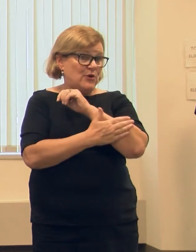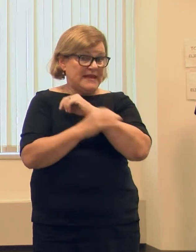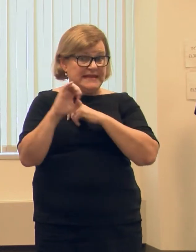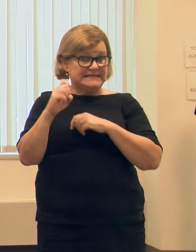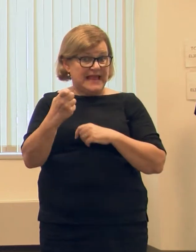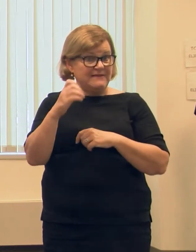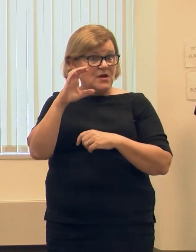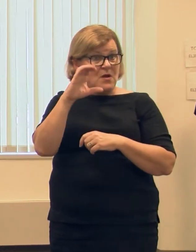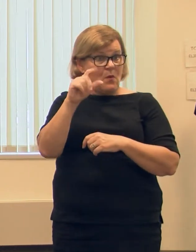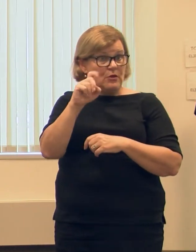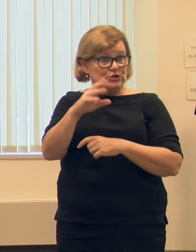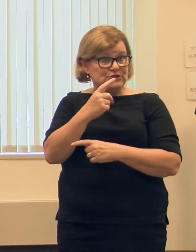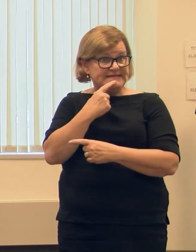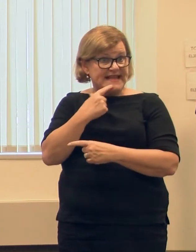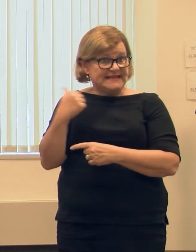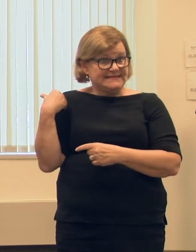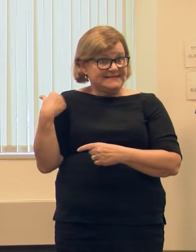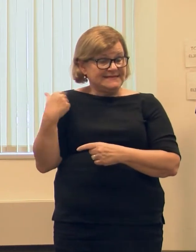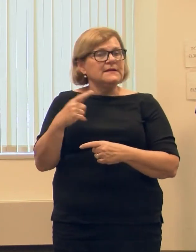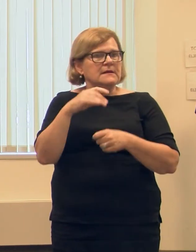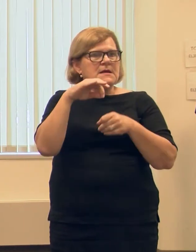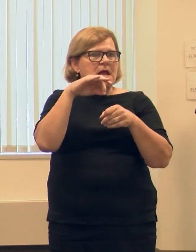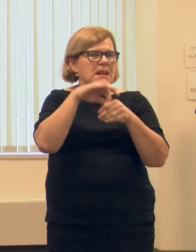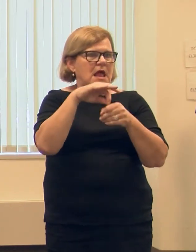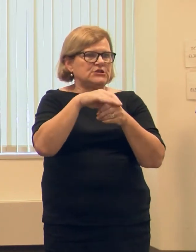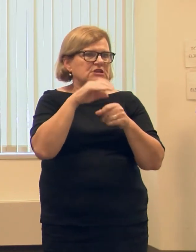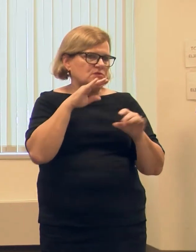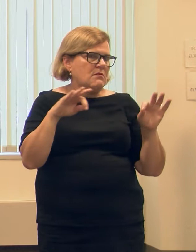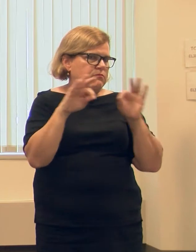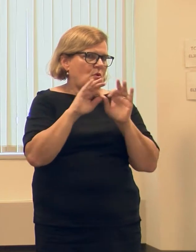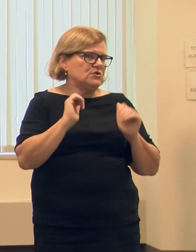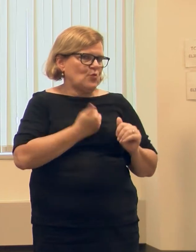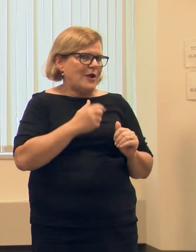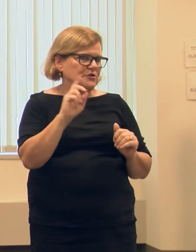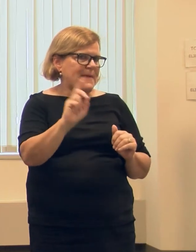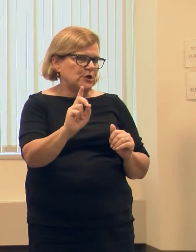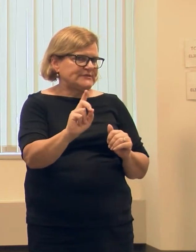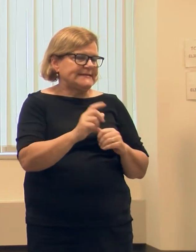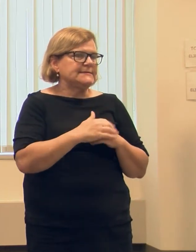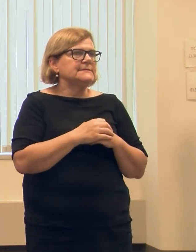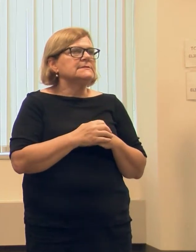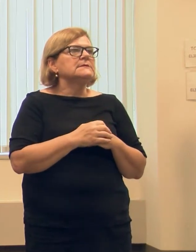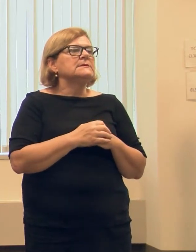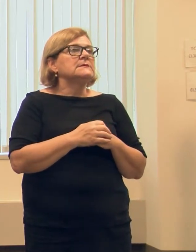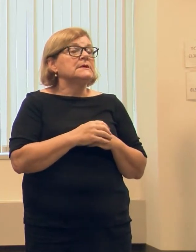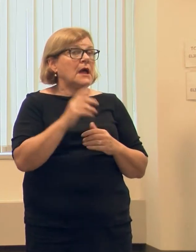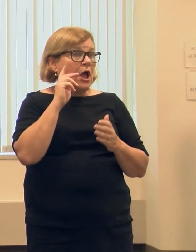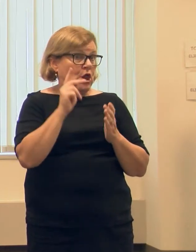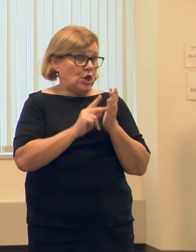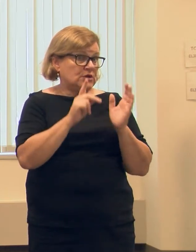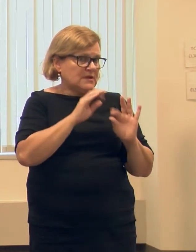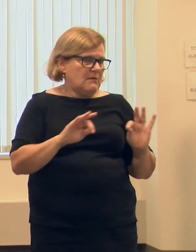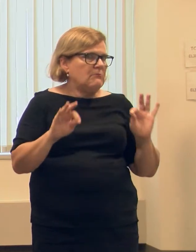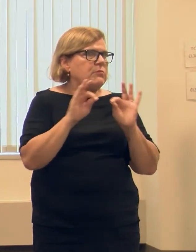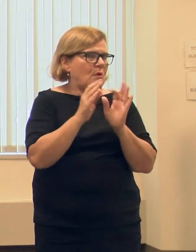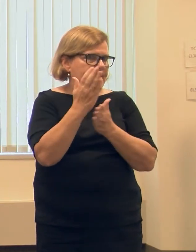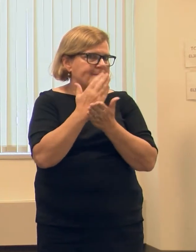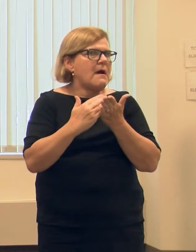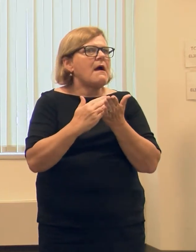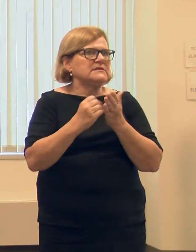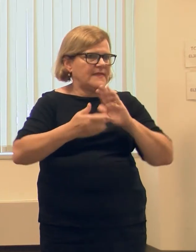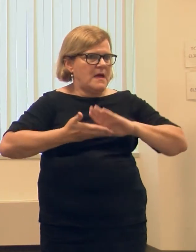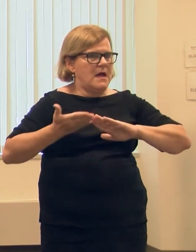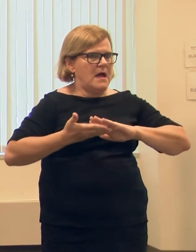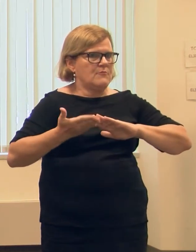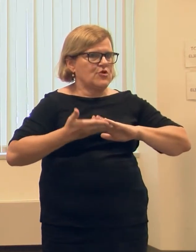Coulter said, elections are vital to our democracy, and clerks are vital gears in the